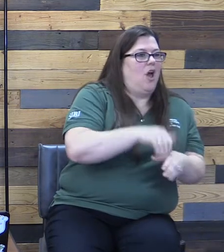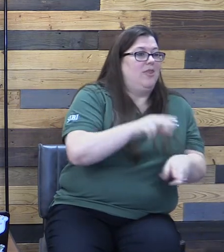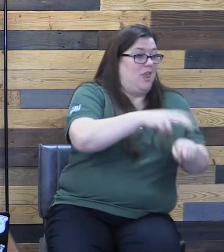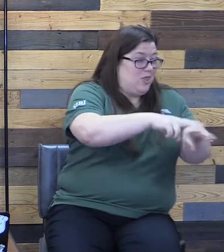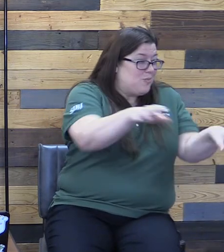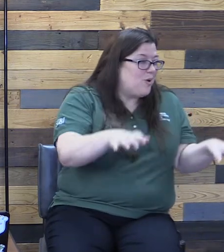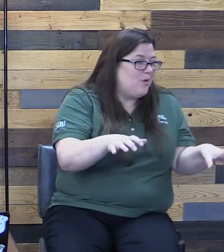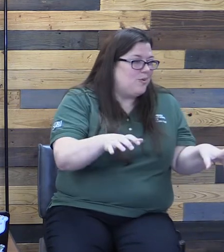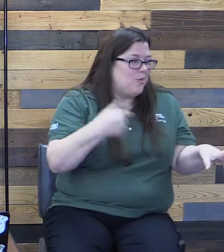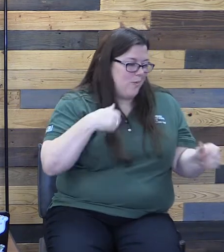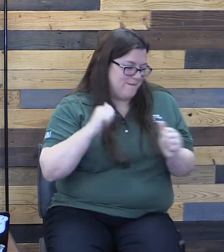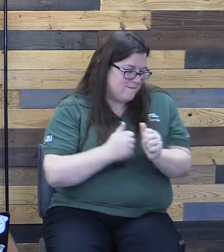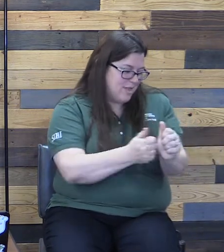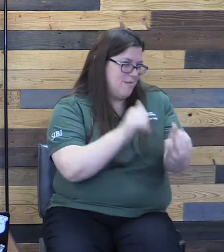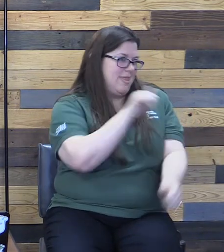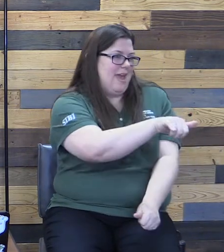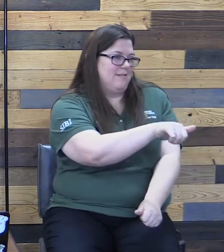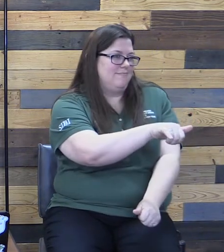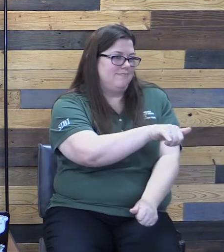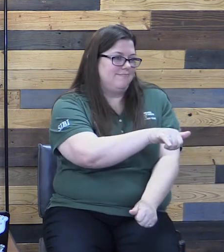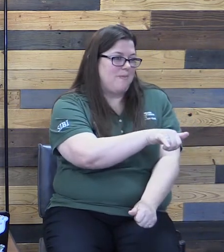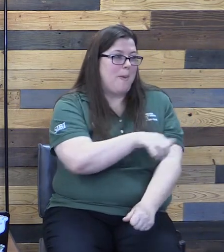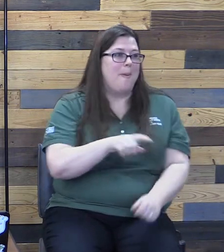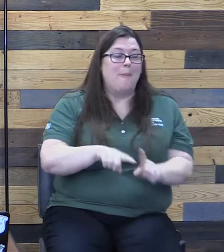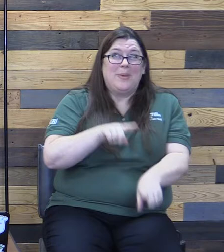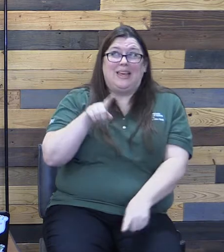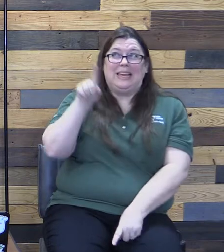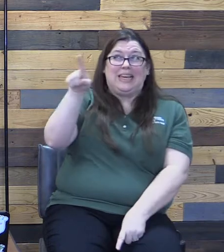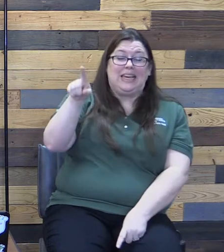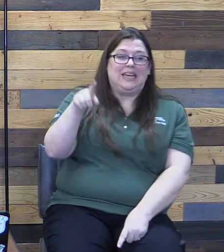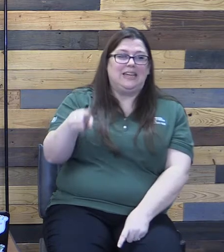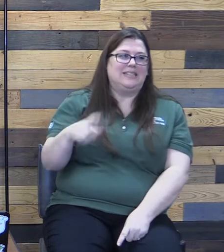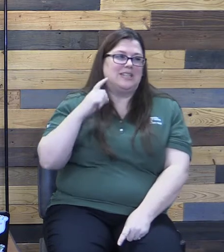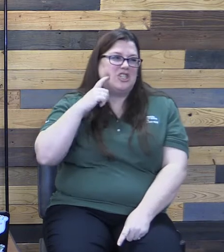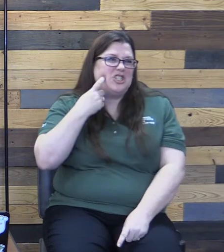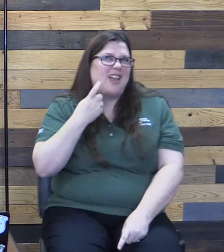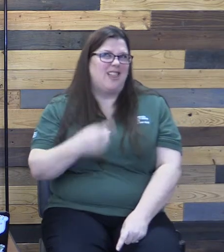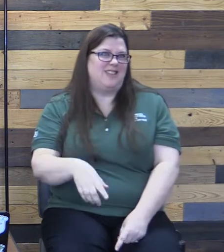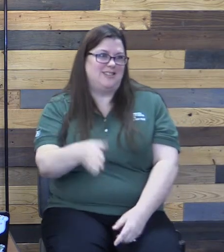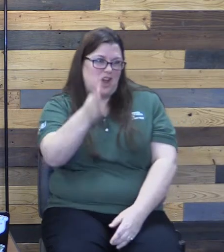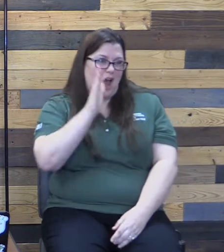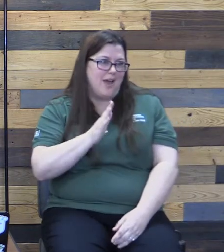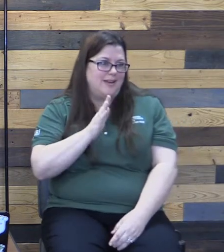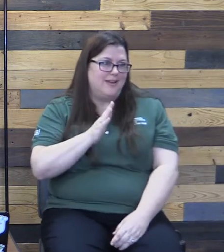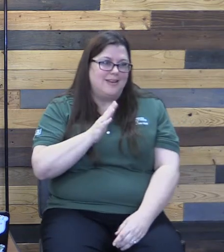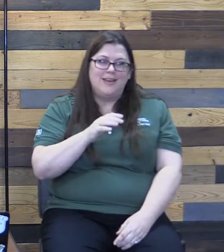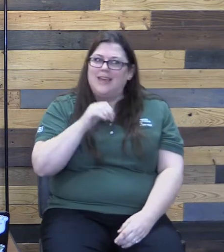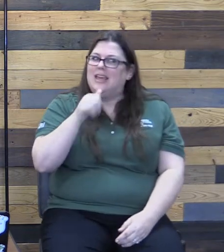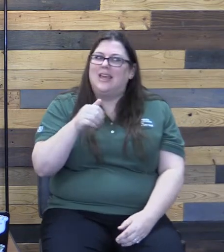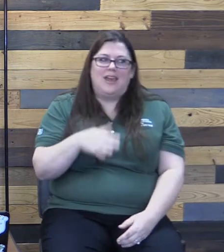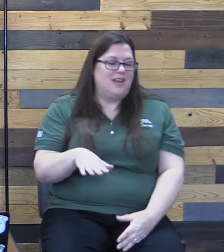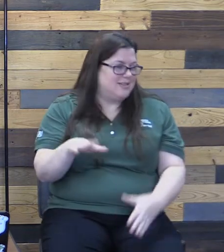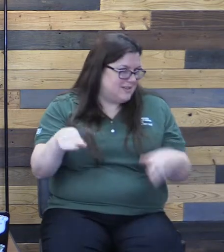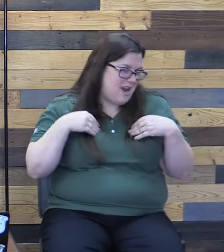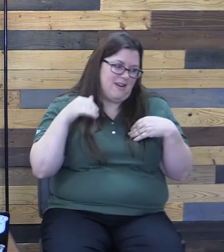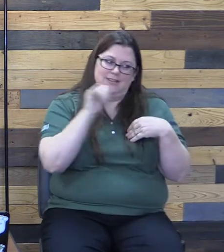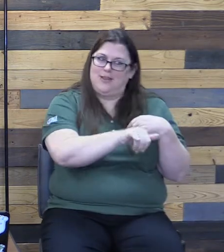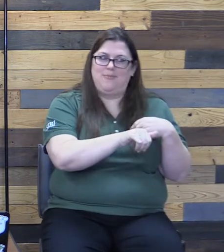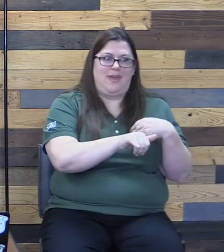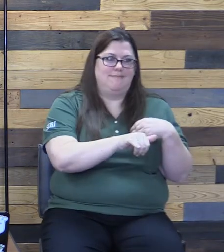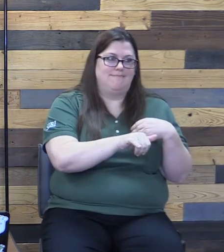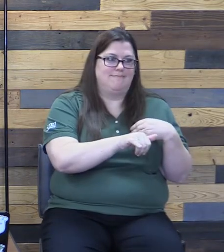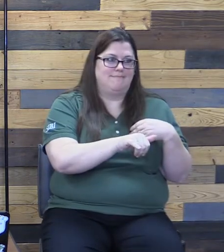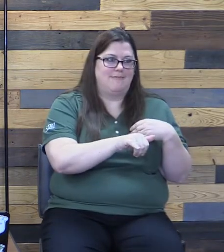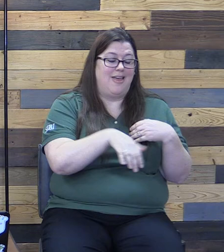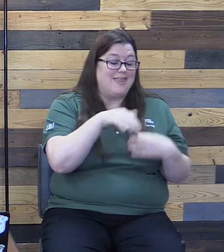that God is a jealous God. We know that he doesn't stand for that kind of stuff. And that's the big thing that happened with Israel. That